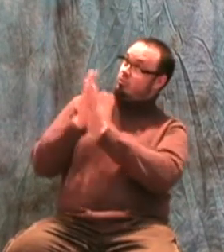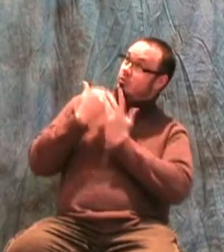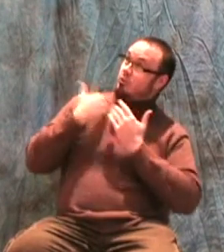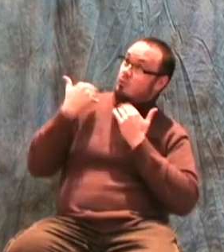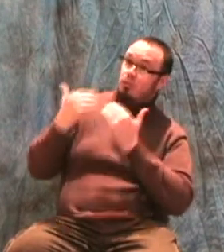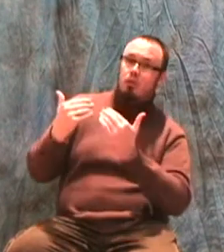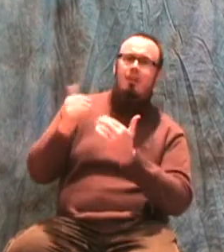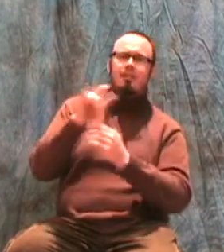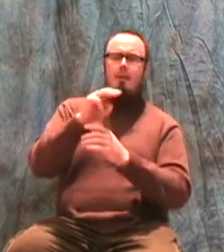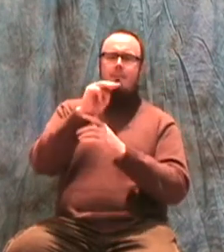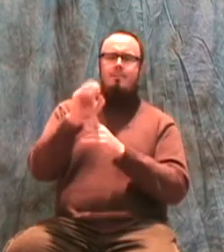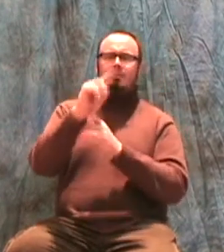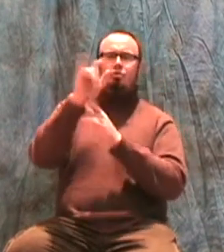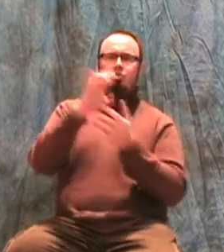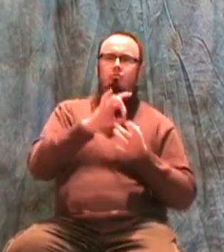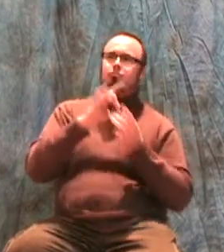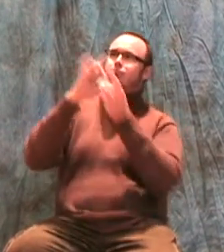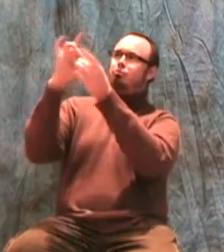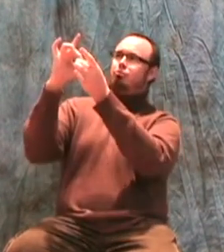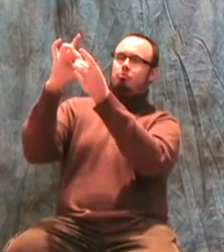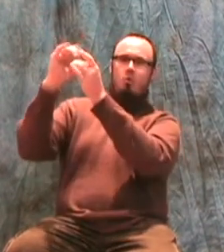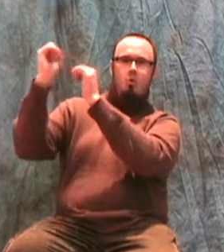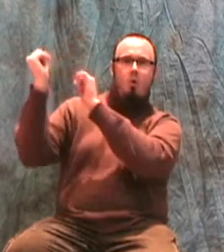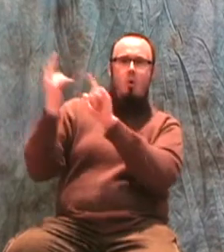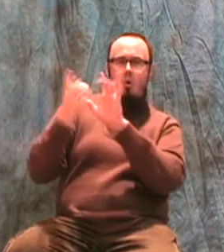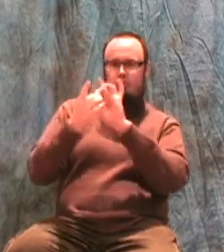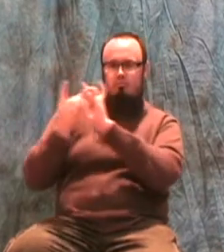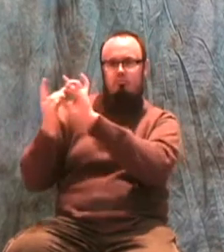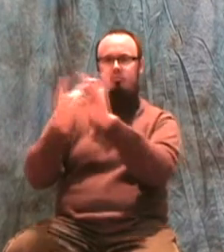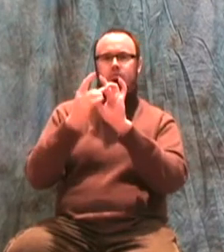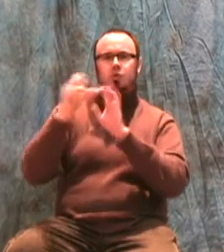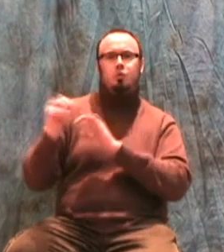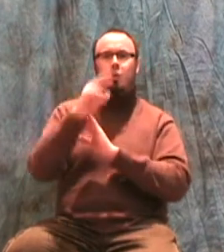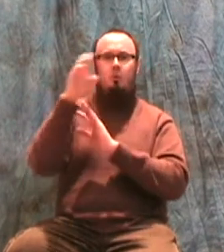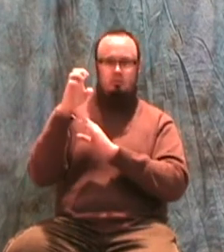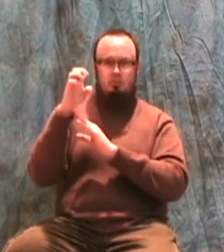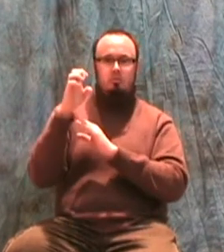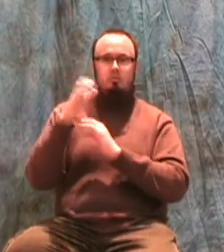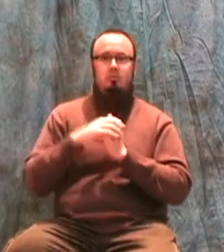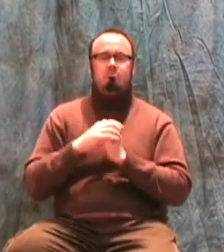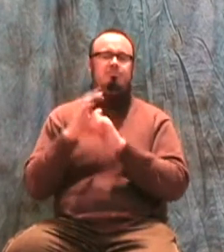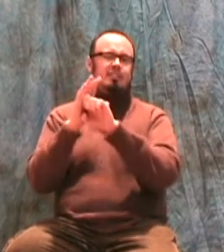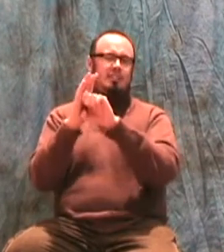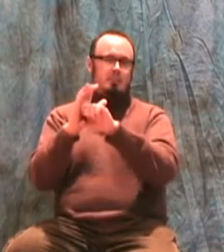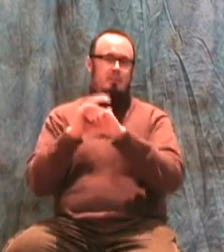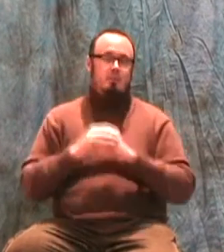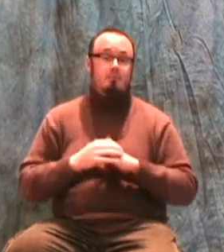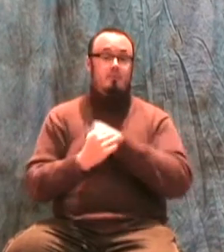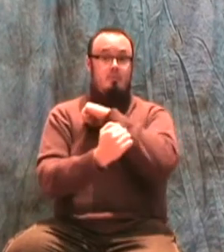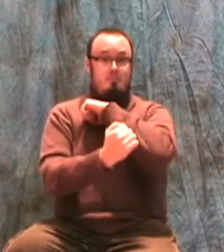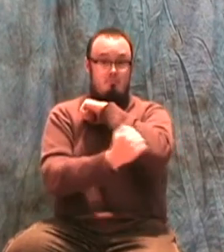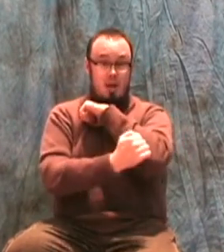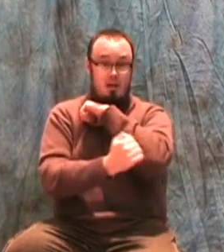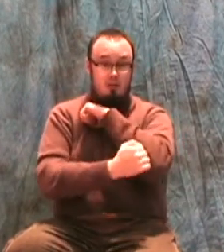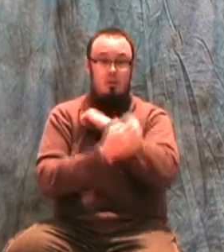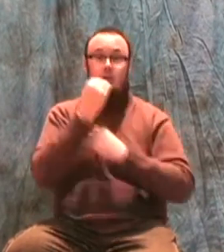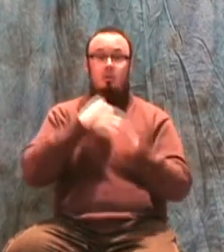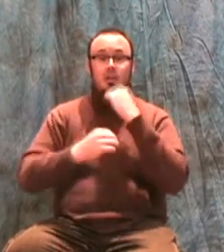connection that binds the soul to its source the infinite one For example on Passover we eat matzah